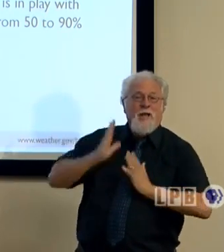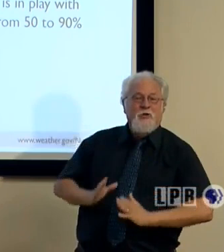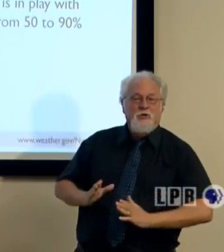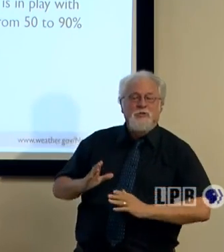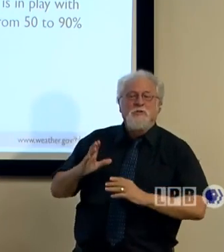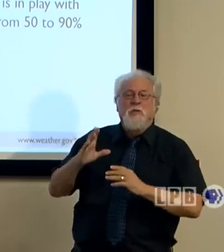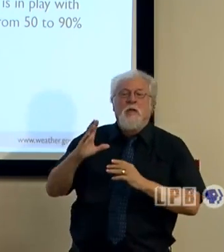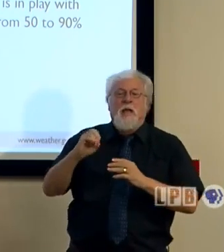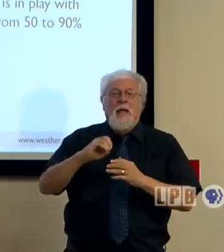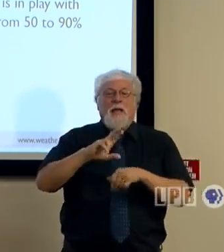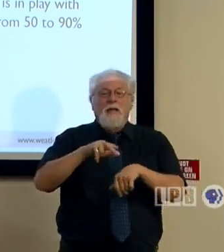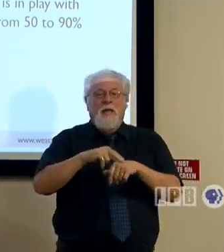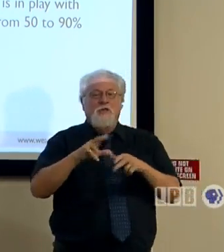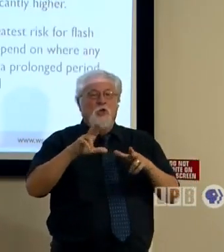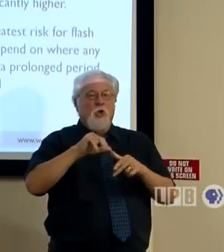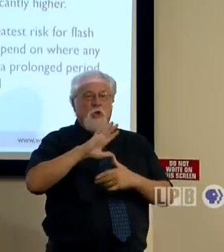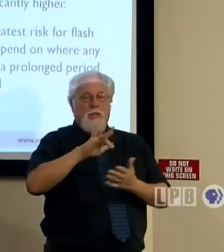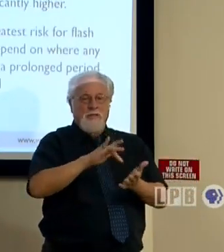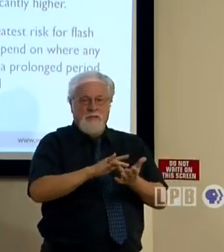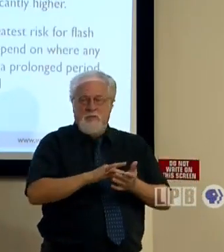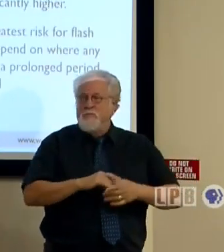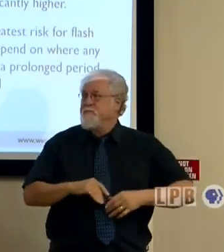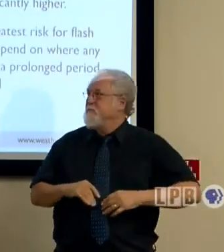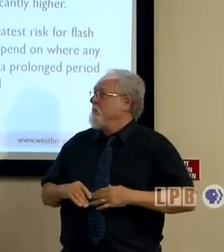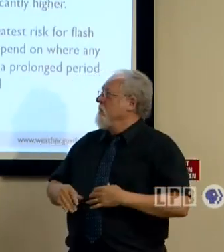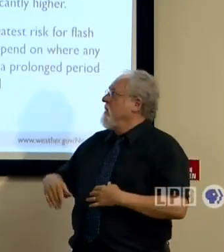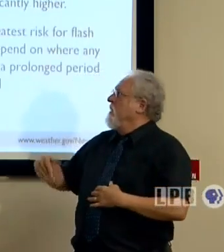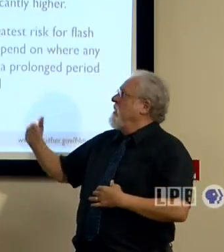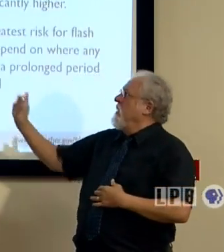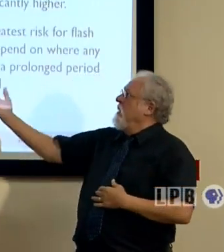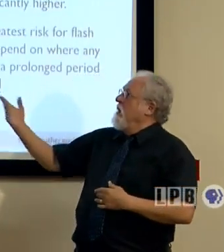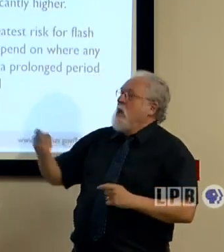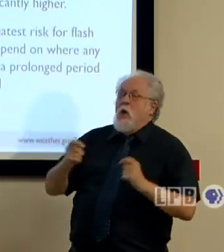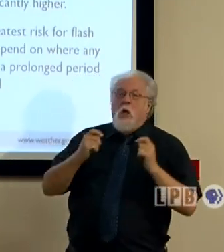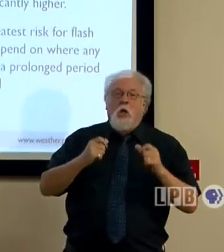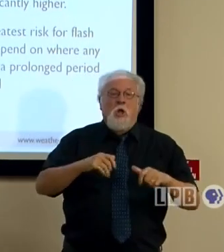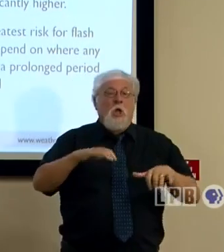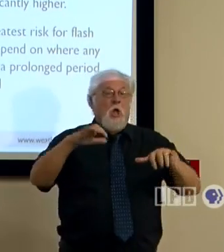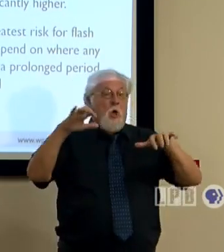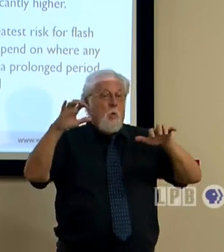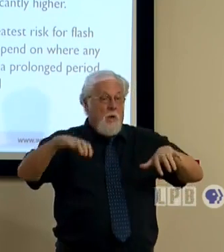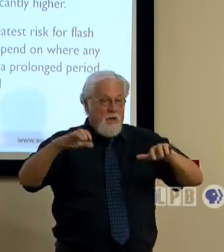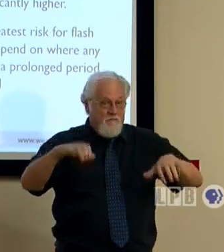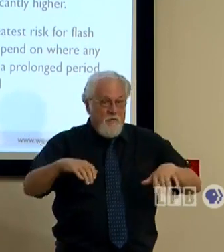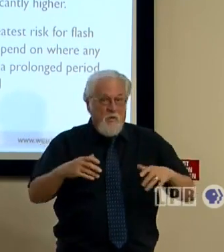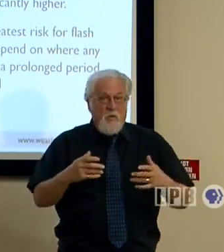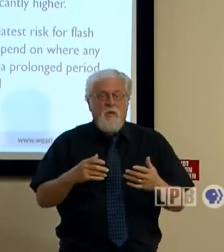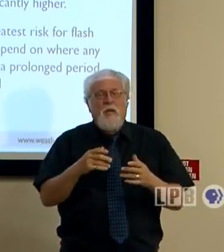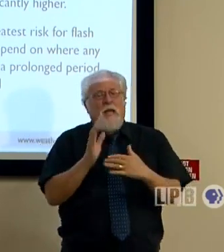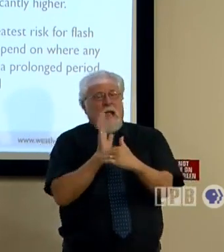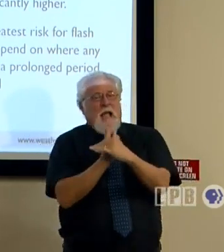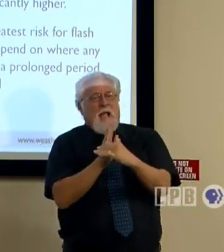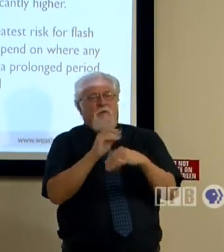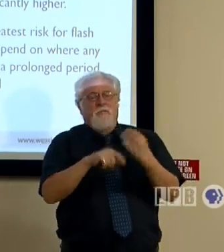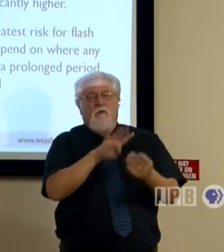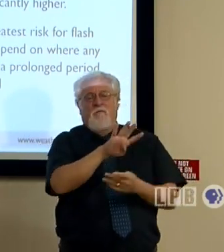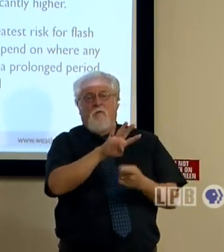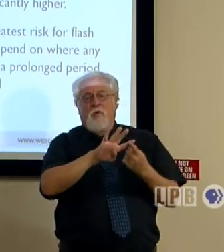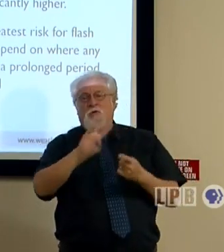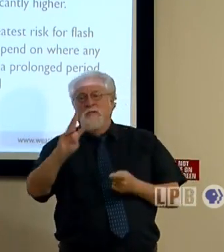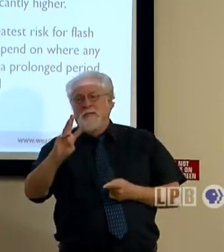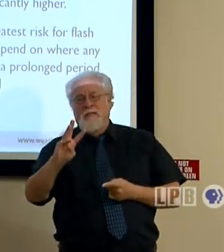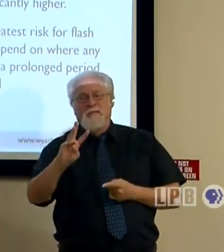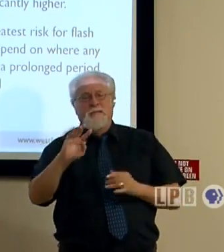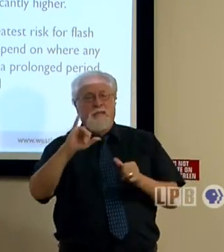Hurricane Center. If could jump to the next slide. Here's a quick look at the rainfall right now. An aerial average of about four to six inches is